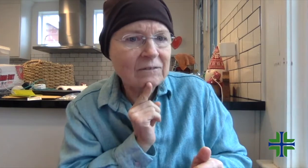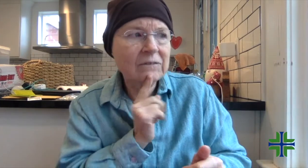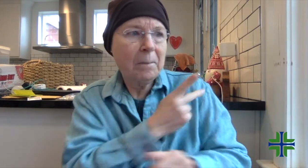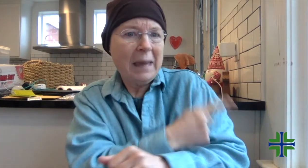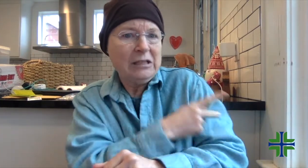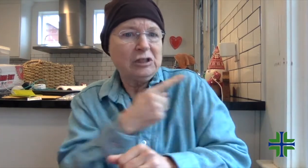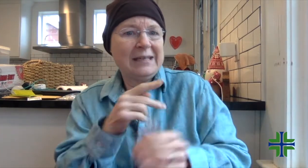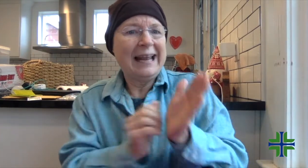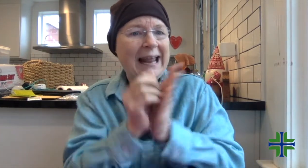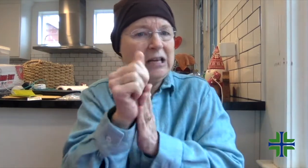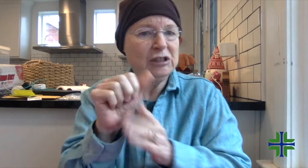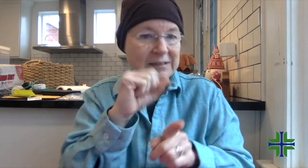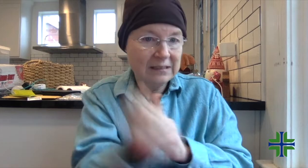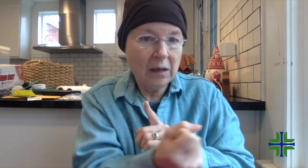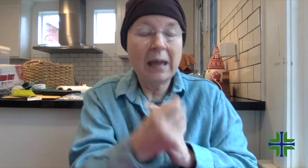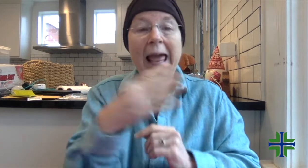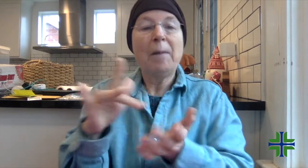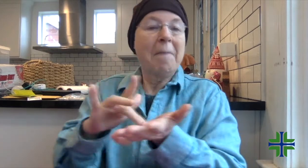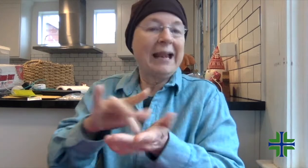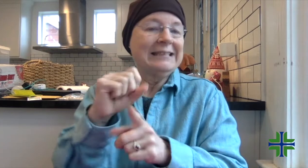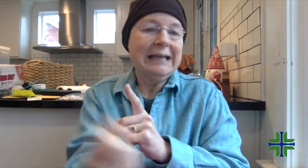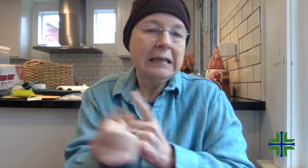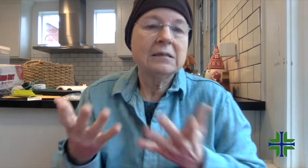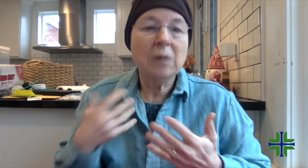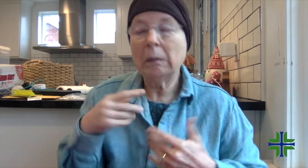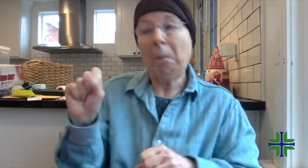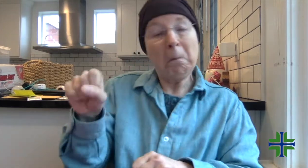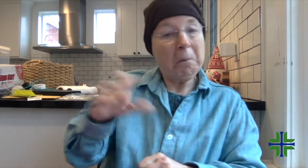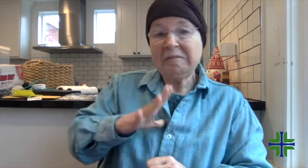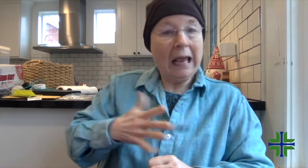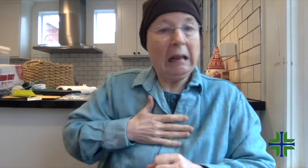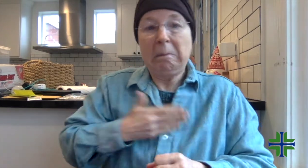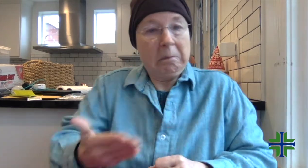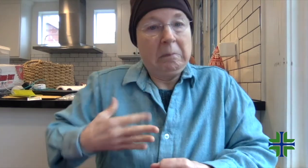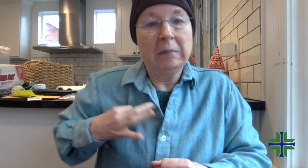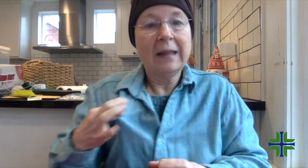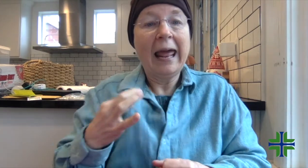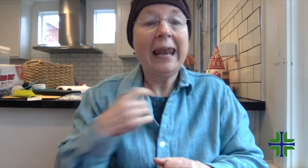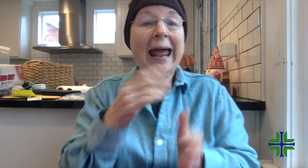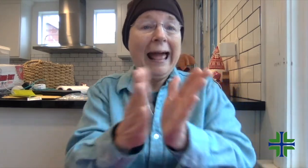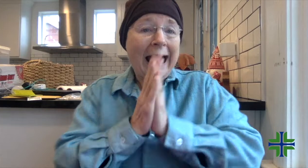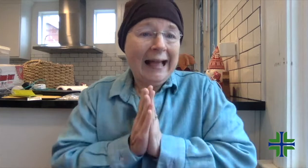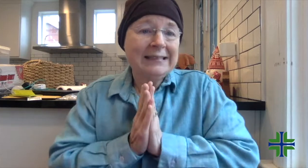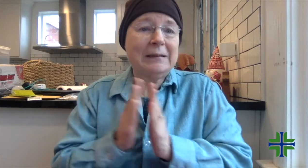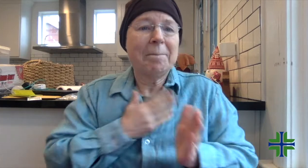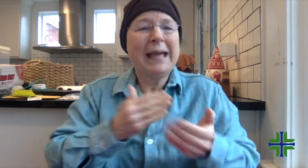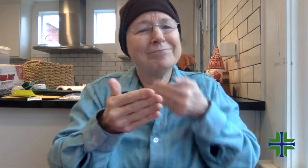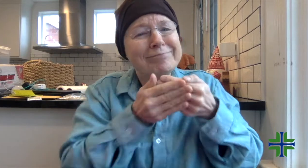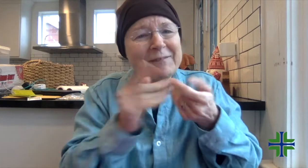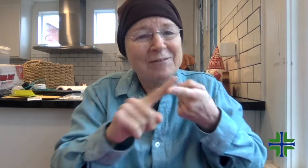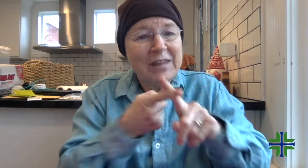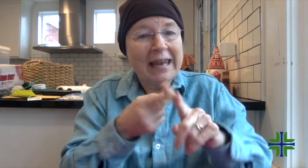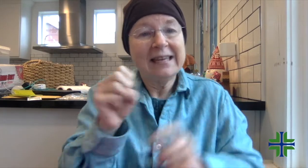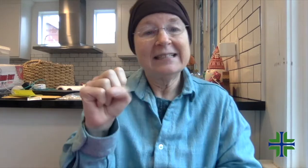most people were like, wait a minute, they've never heard about a perspective of a Deaf person with cancer and going through the medical field. So